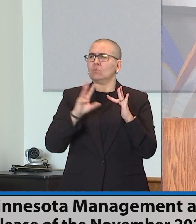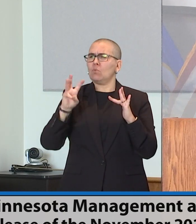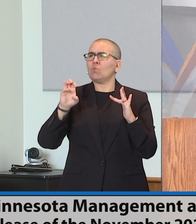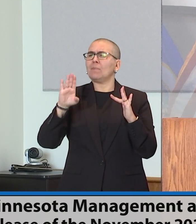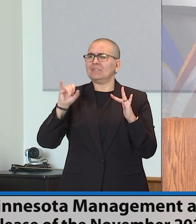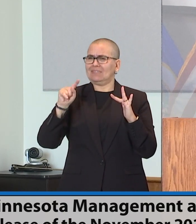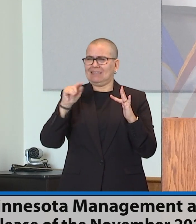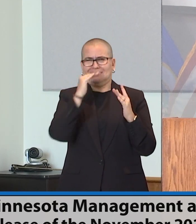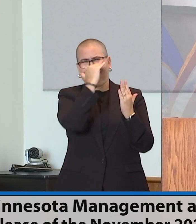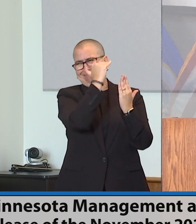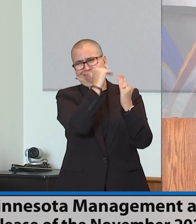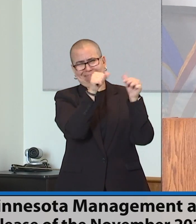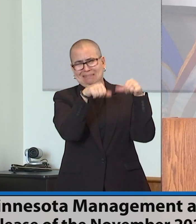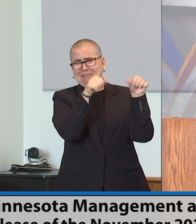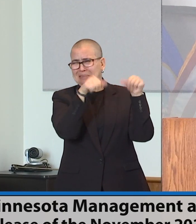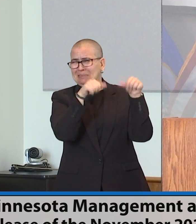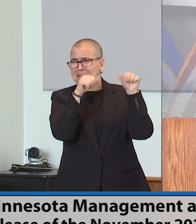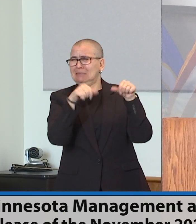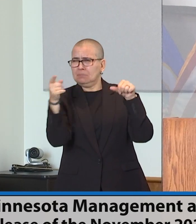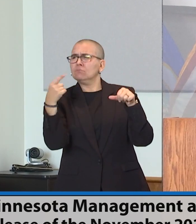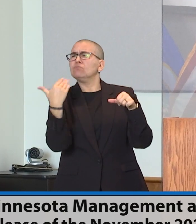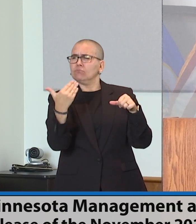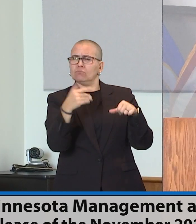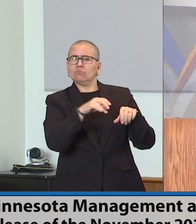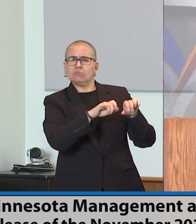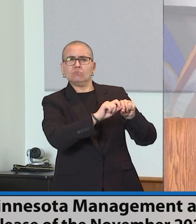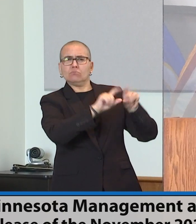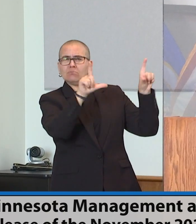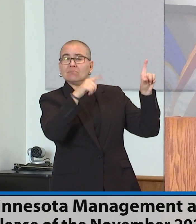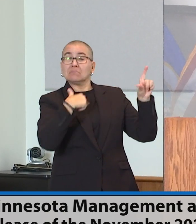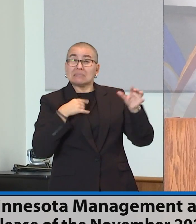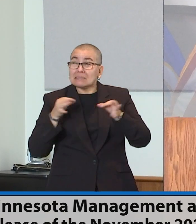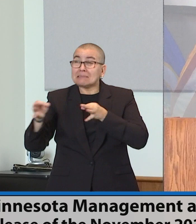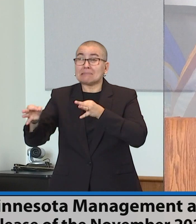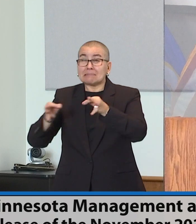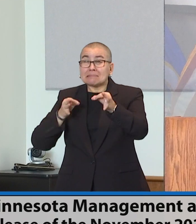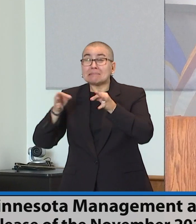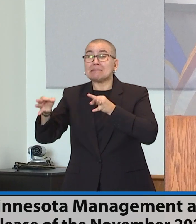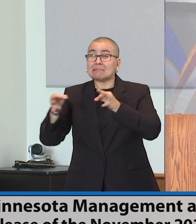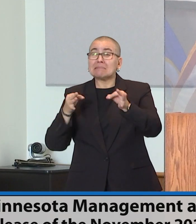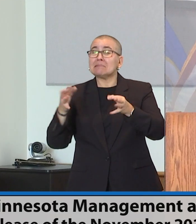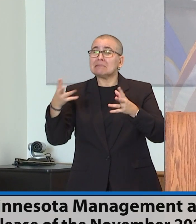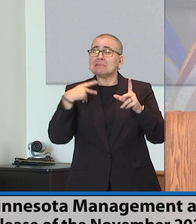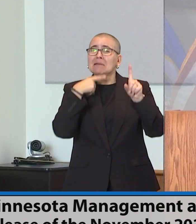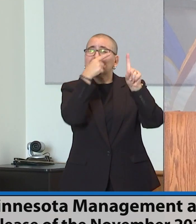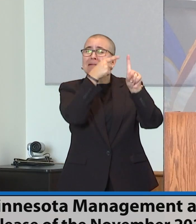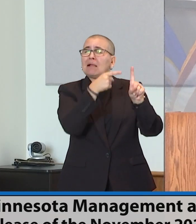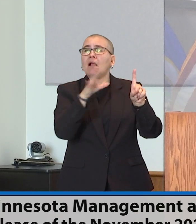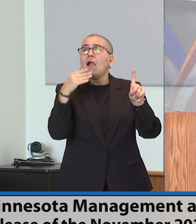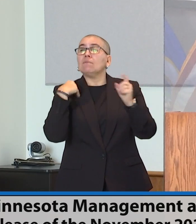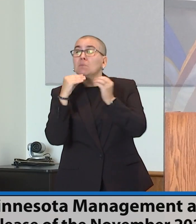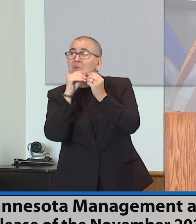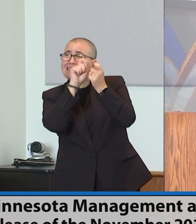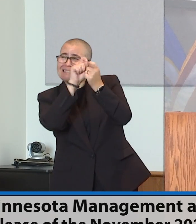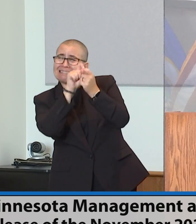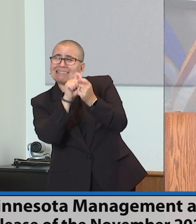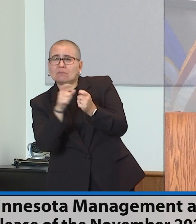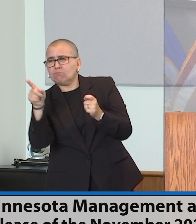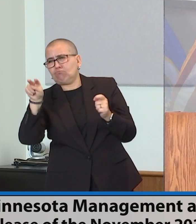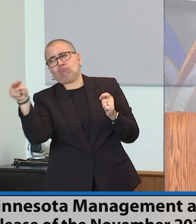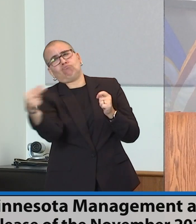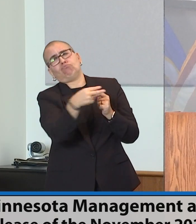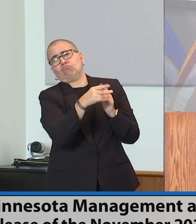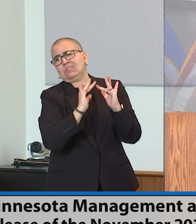you to take a look at because even though I kept on talking about a couple of high level things, there's a lot of sub stories inside of it, one of which is the debt capacity.